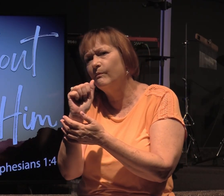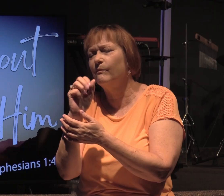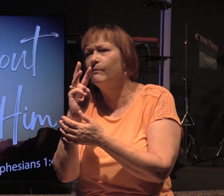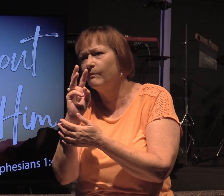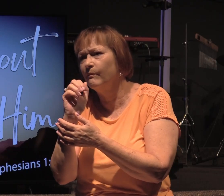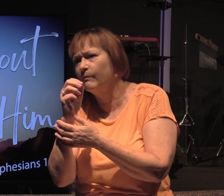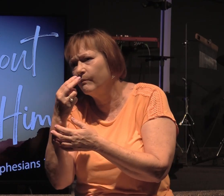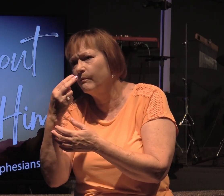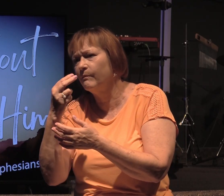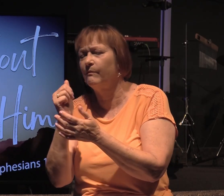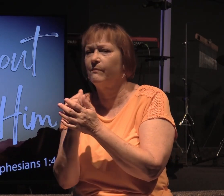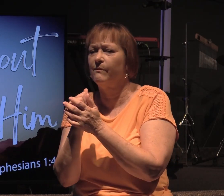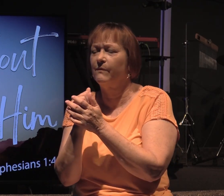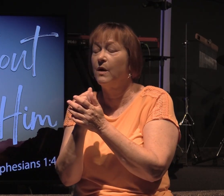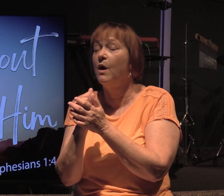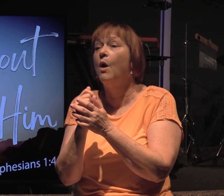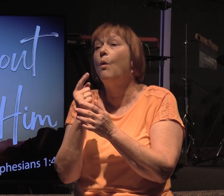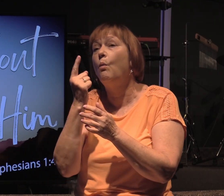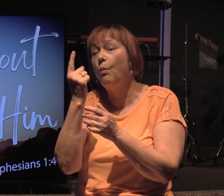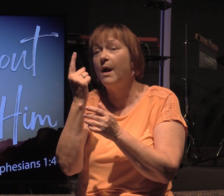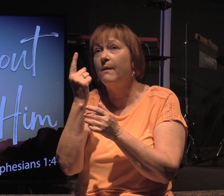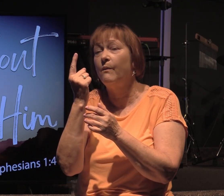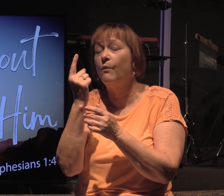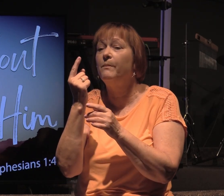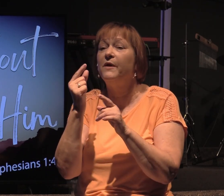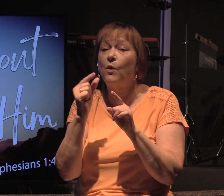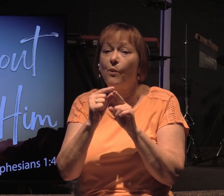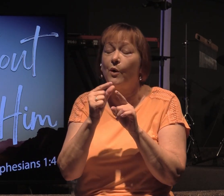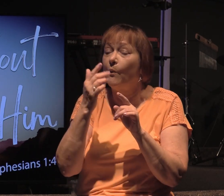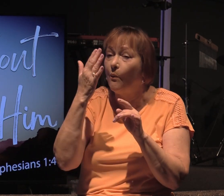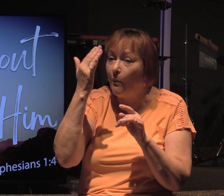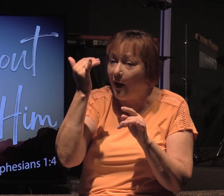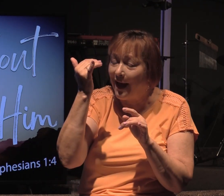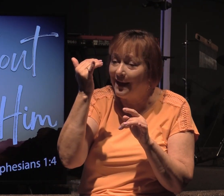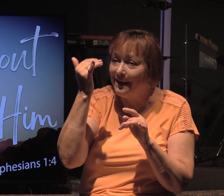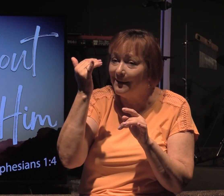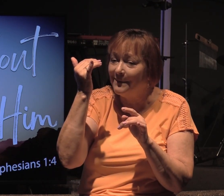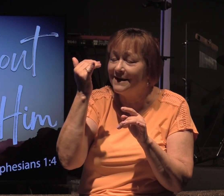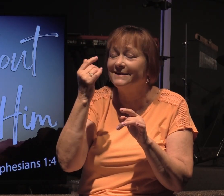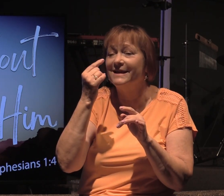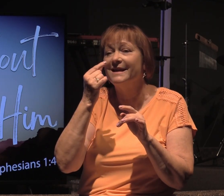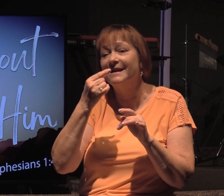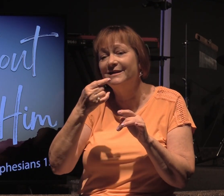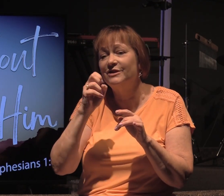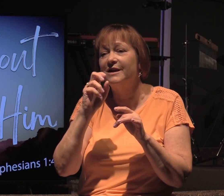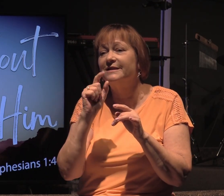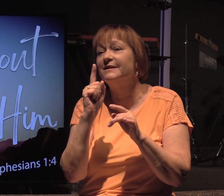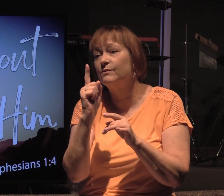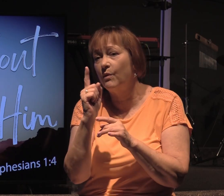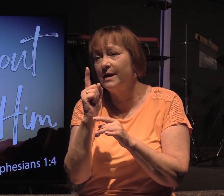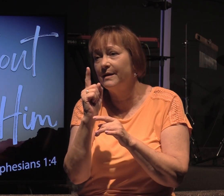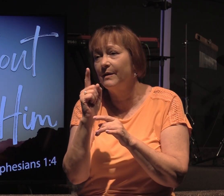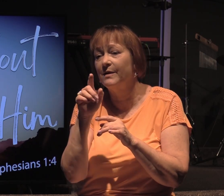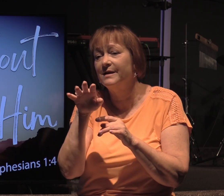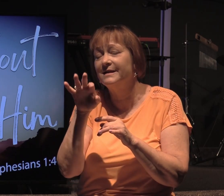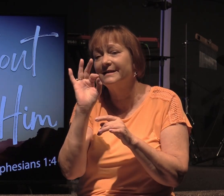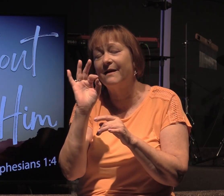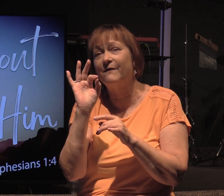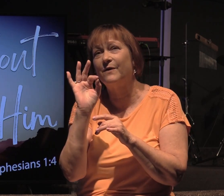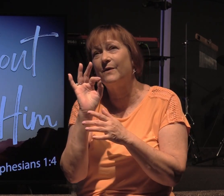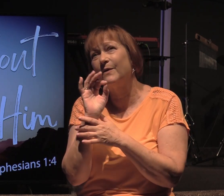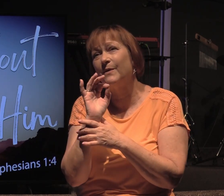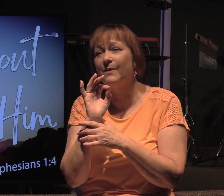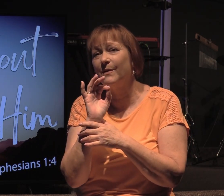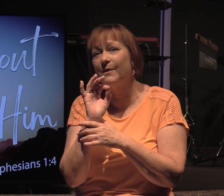going on and one of those would be the word. Why? Because in Genesis 1, we discover that